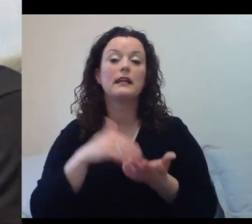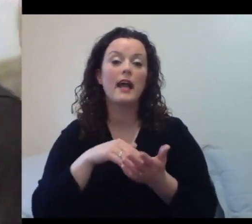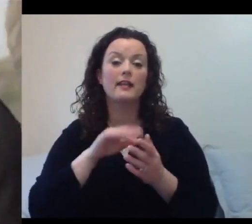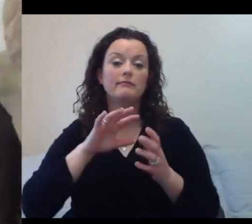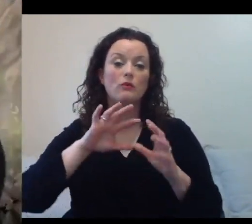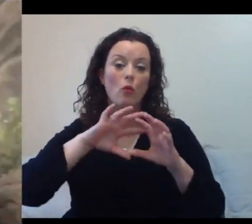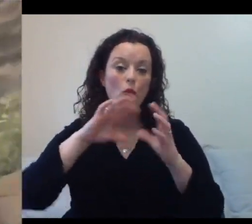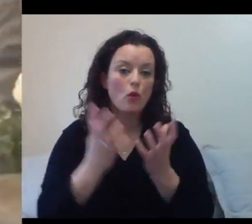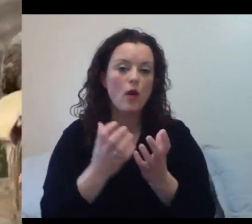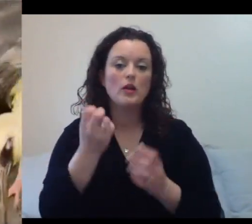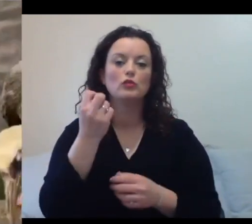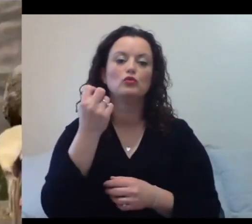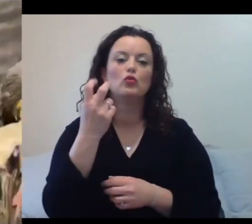it's 10 of our federal protection.